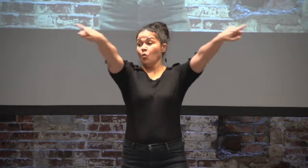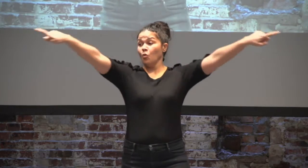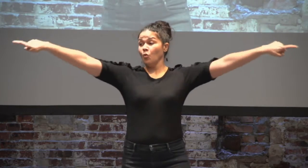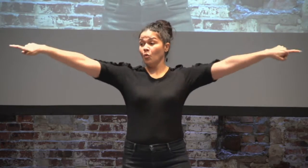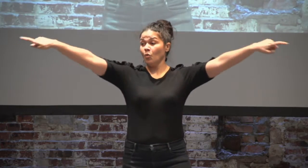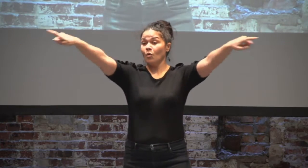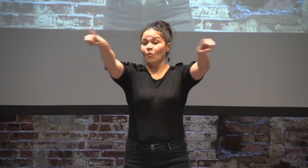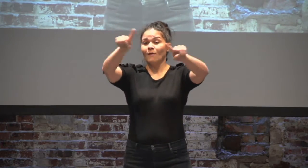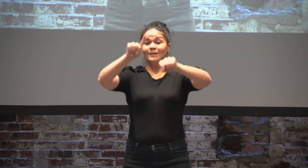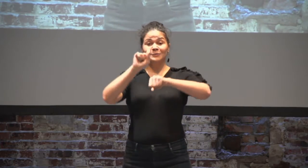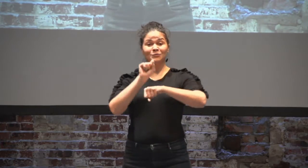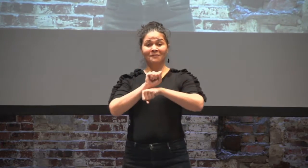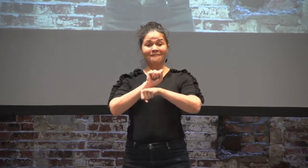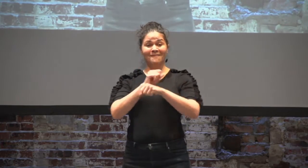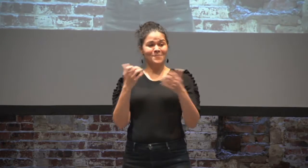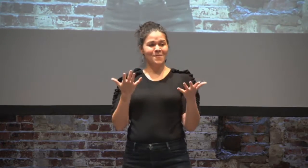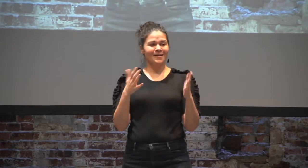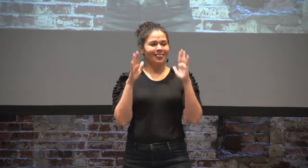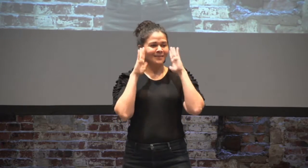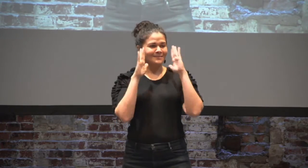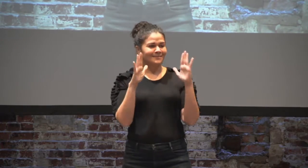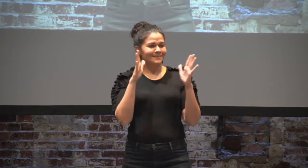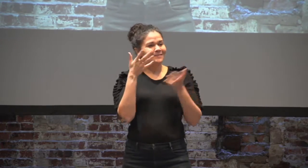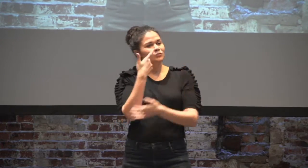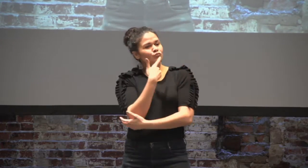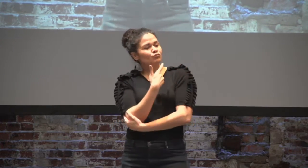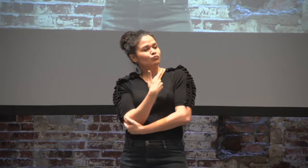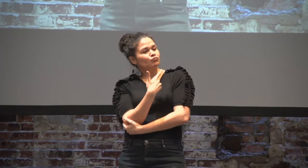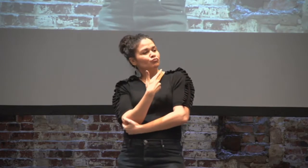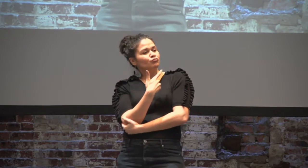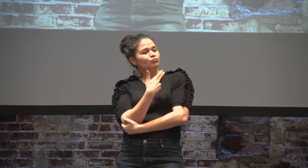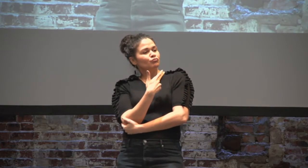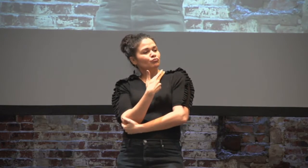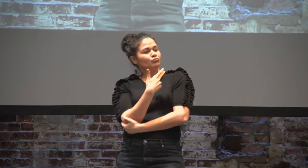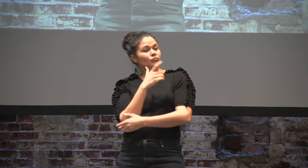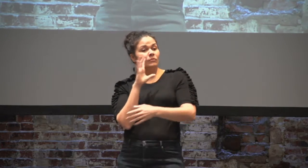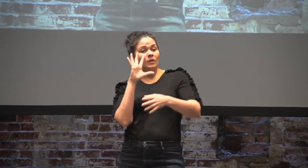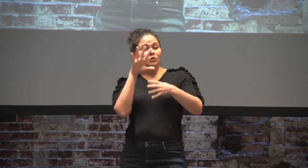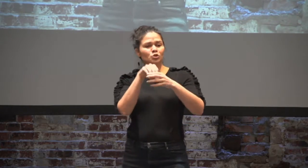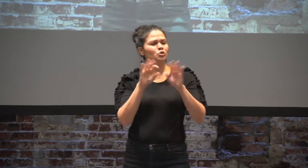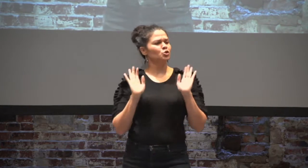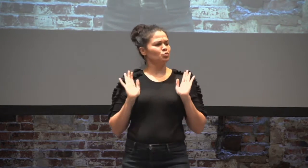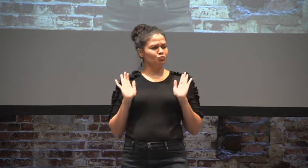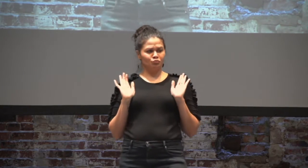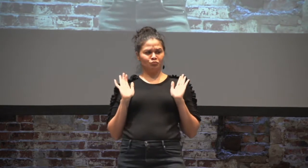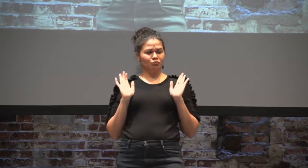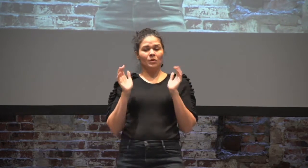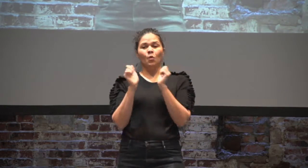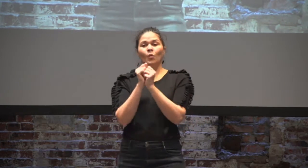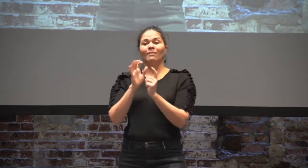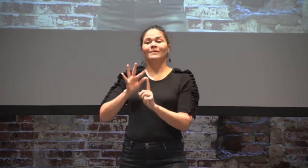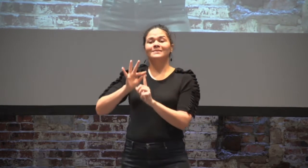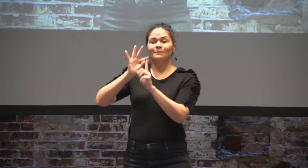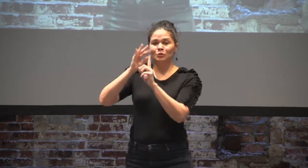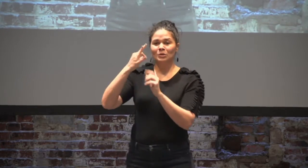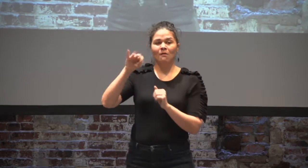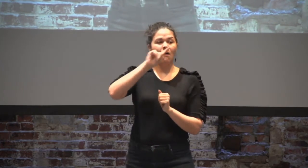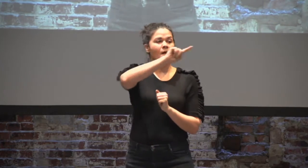Patty and I will be the moderators. And I invite you to relax, sit back, and listen.